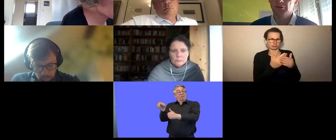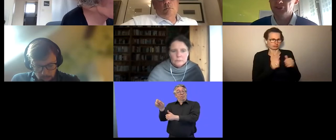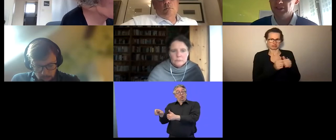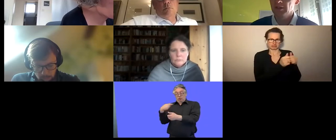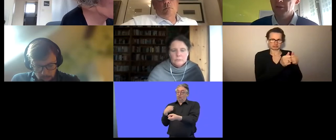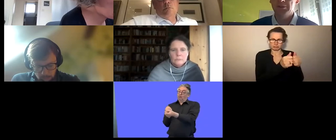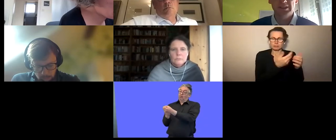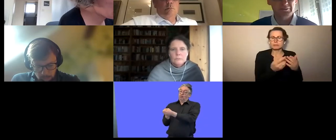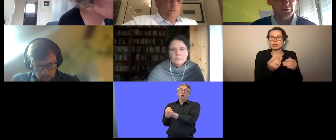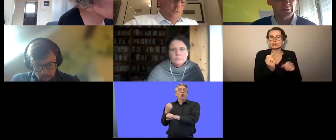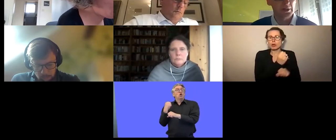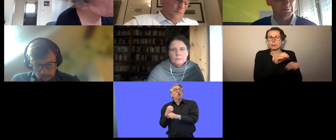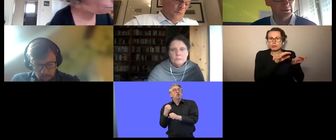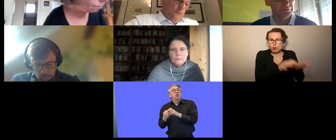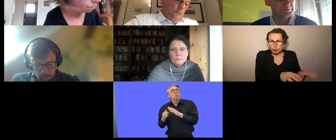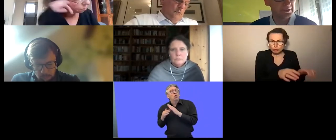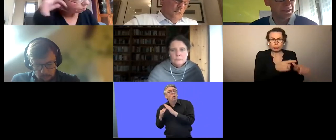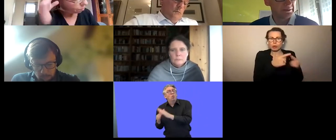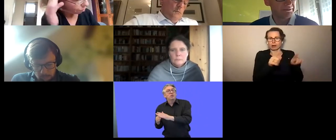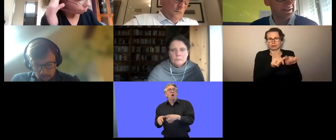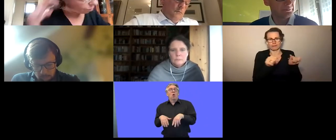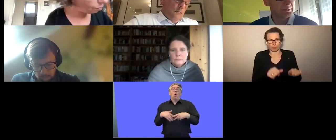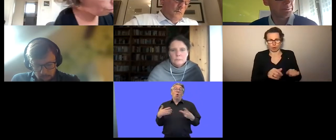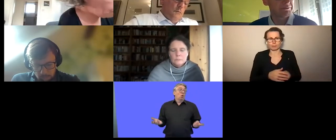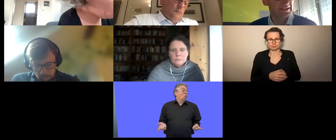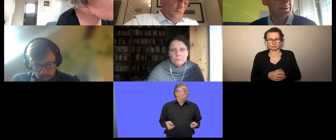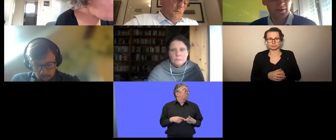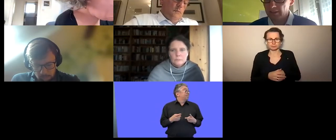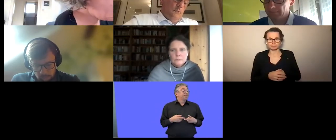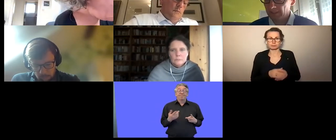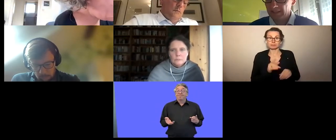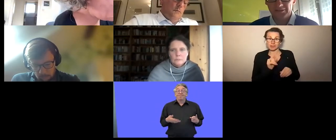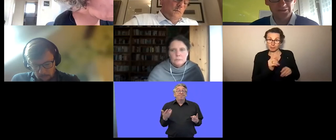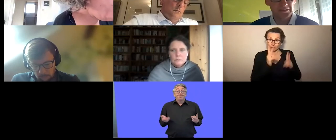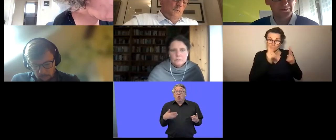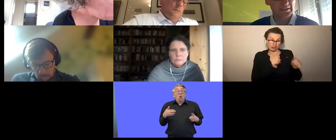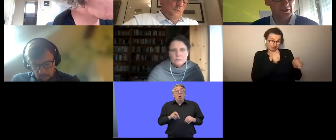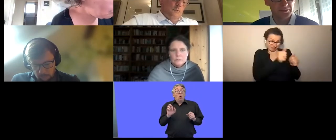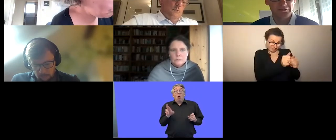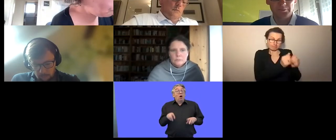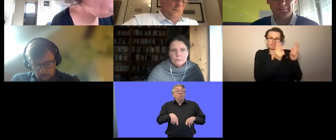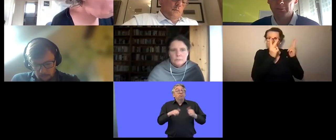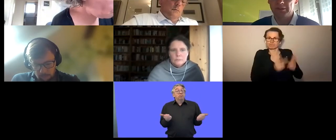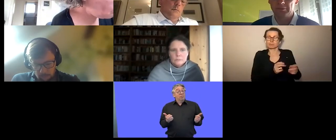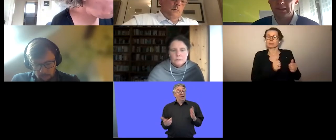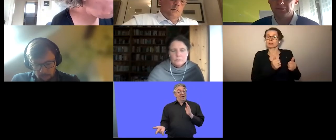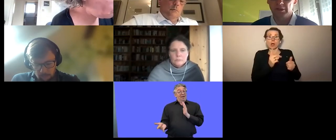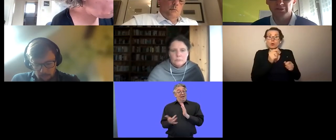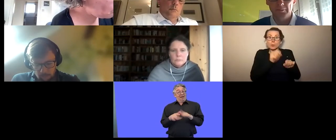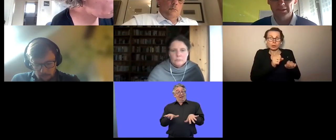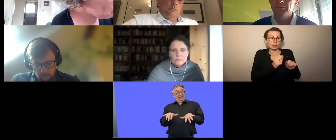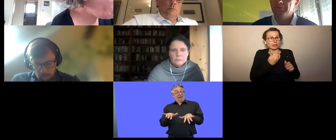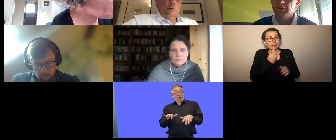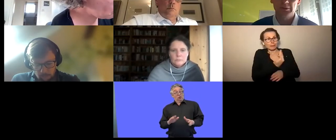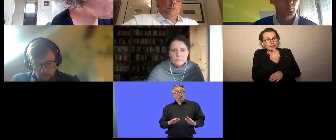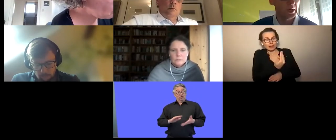job coaching but can for example also be the fact that we provide assistive technology for people with disabilities for